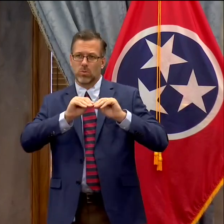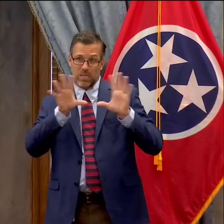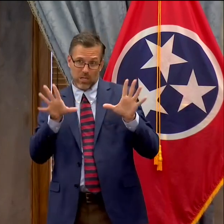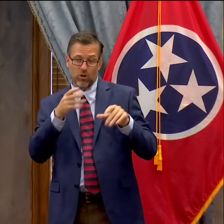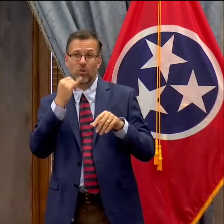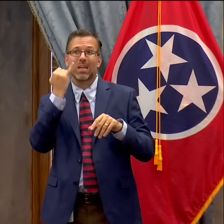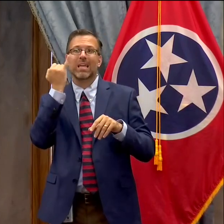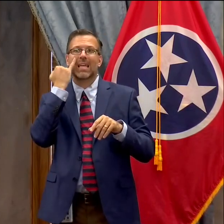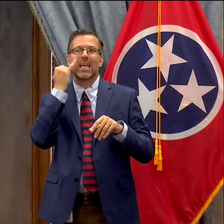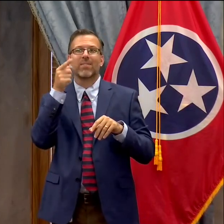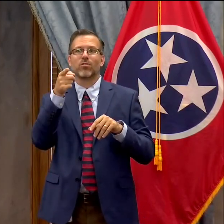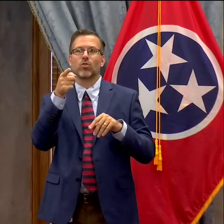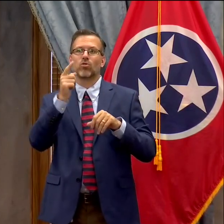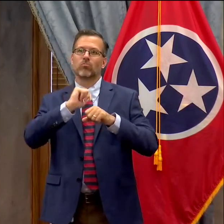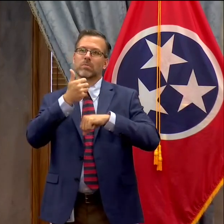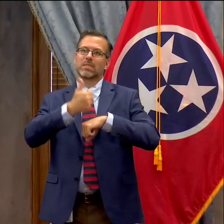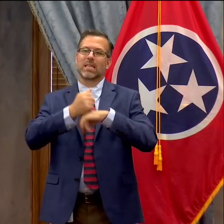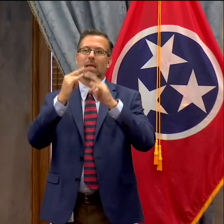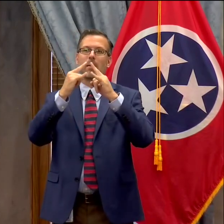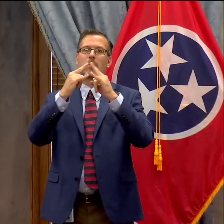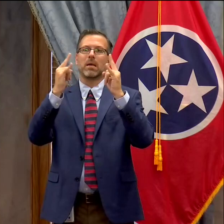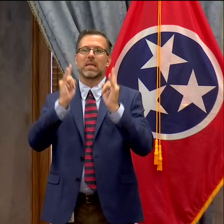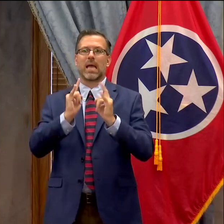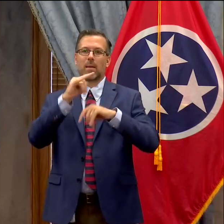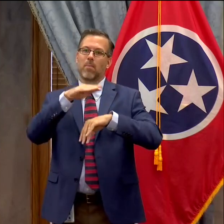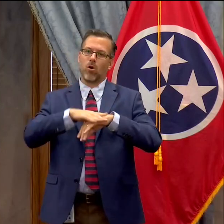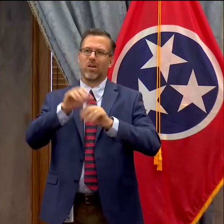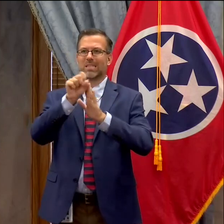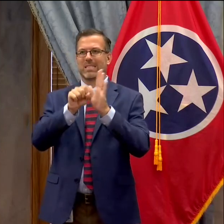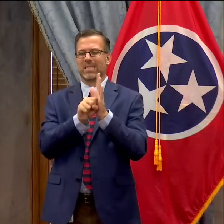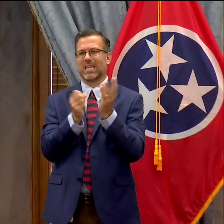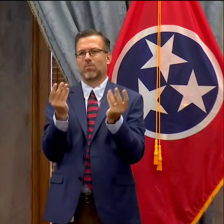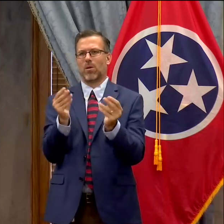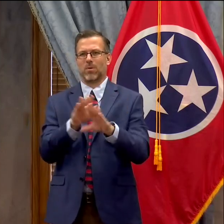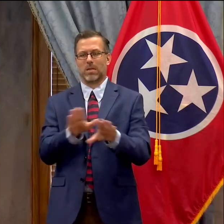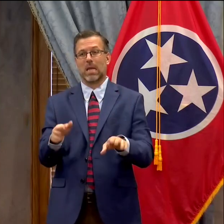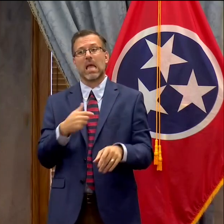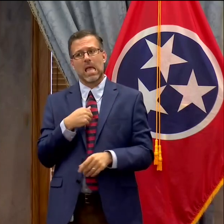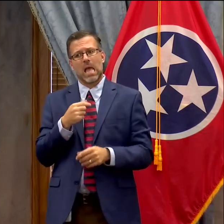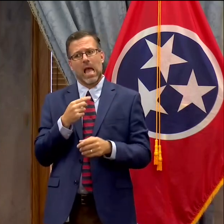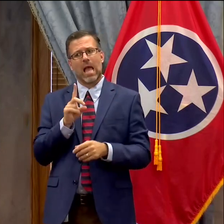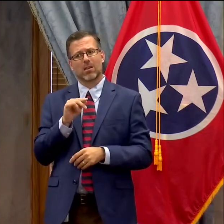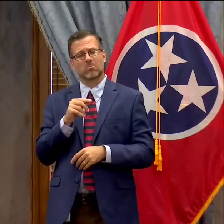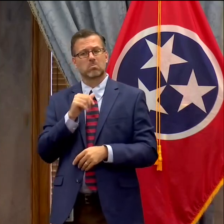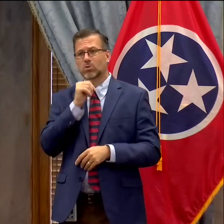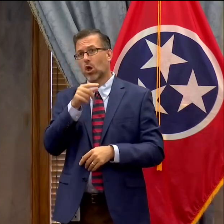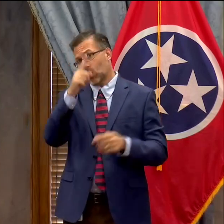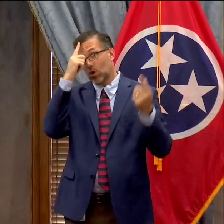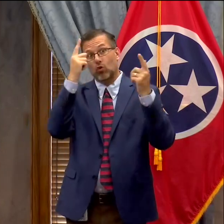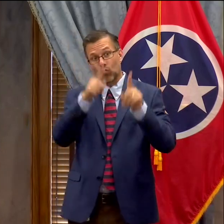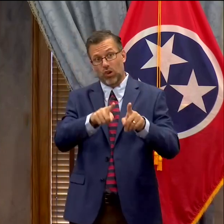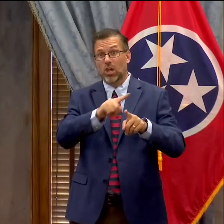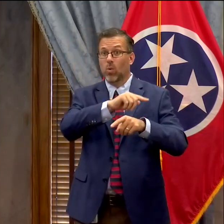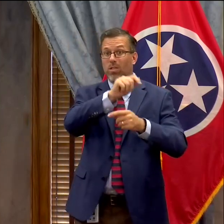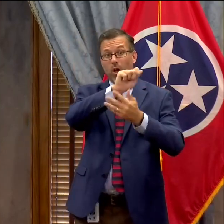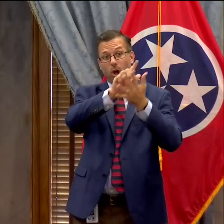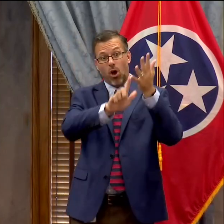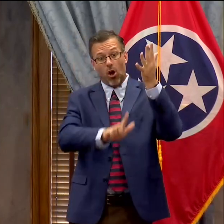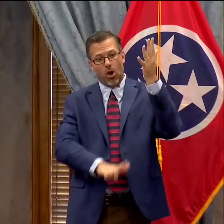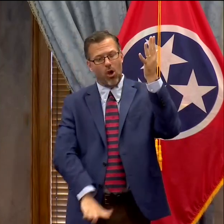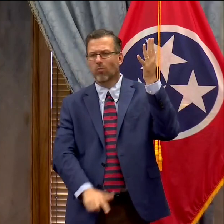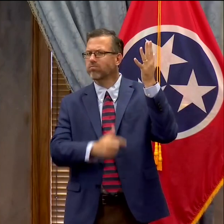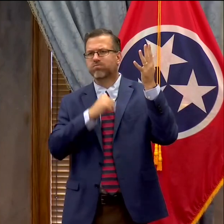camping bill for example. I said there were things I might I would have done differently. also think on that felony piece the the uh